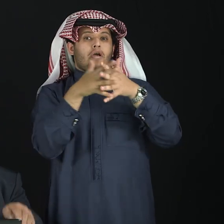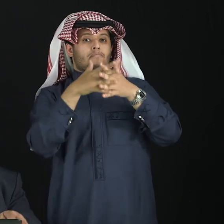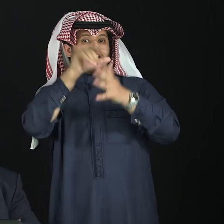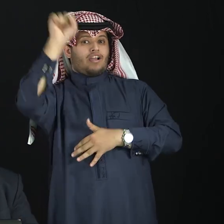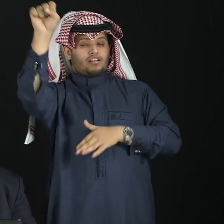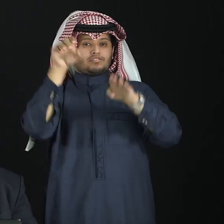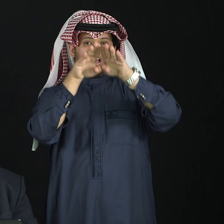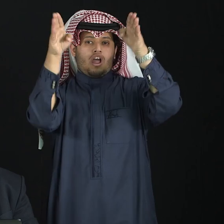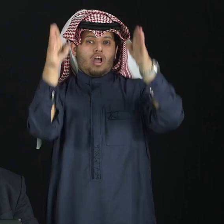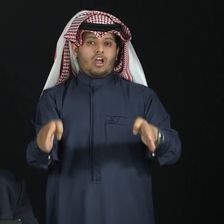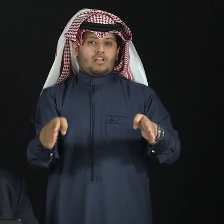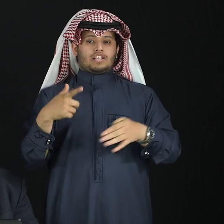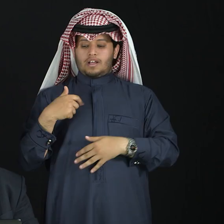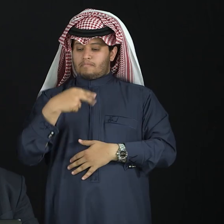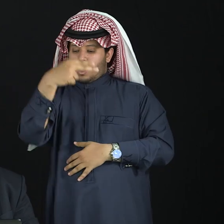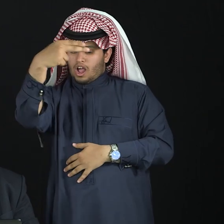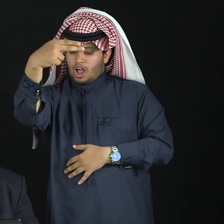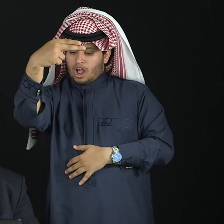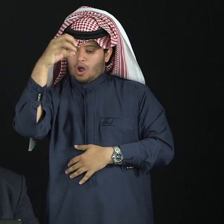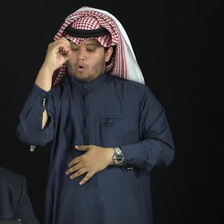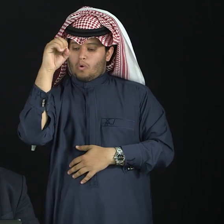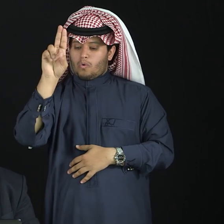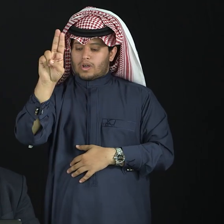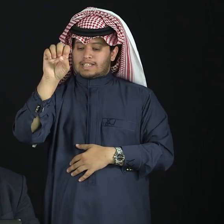house, house. Okay?